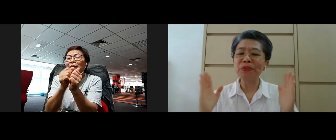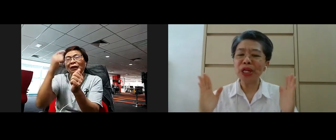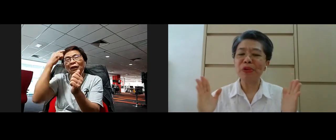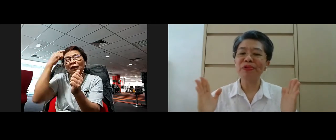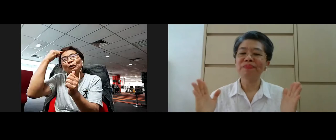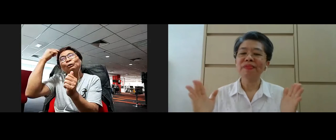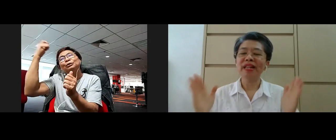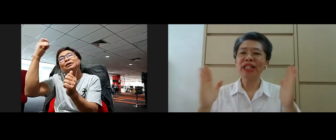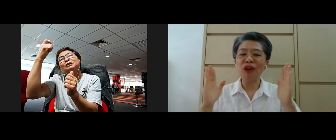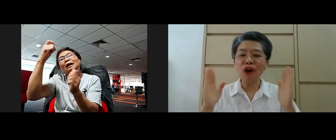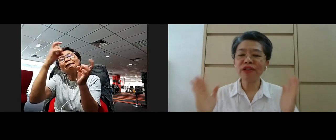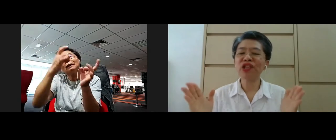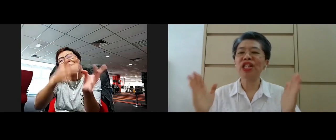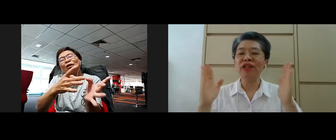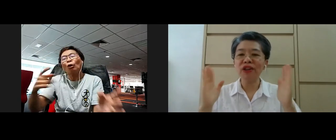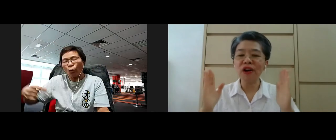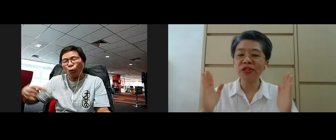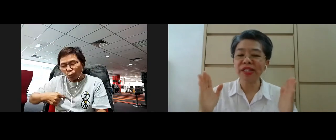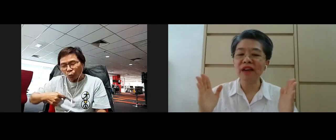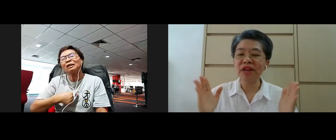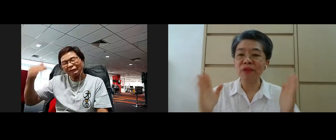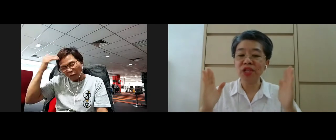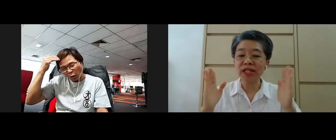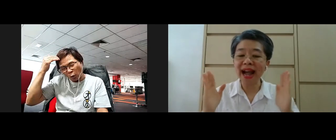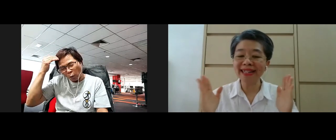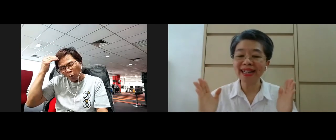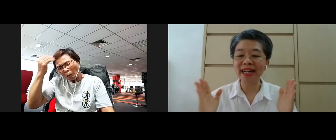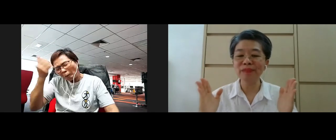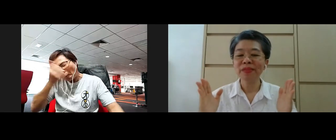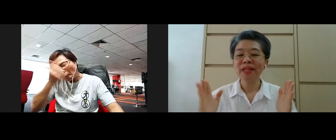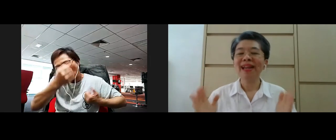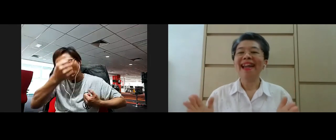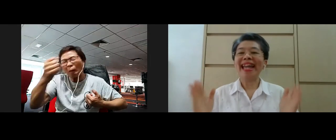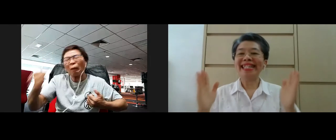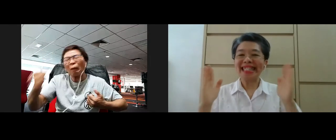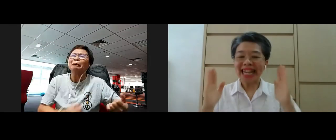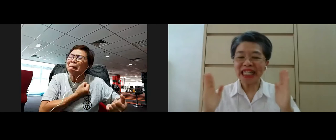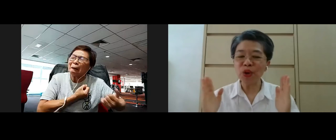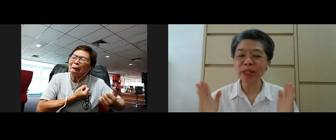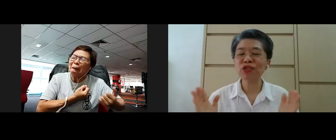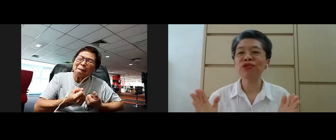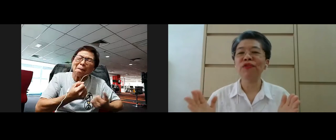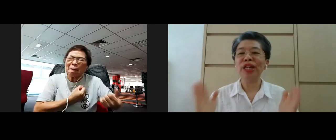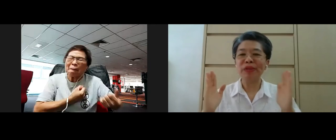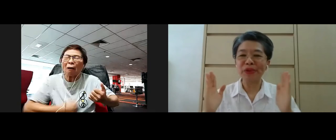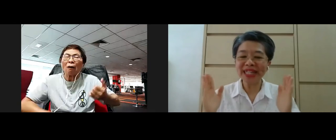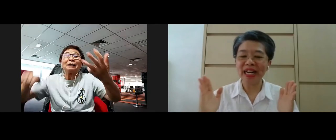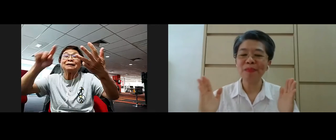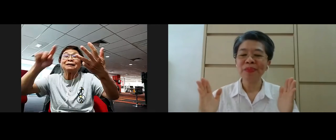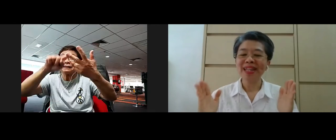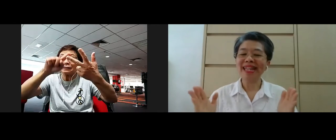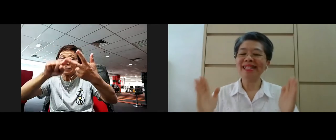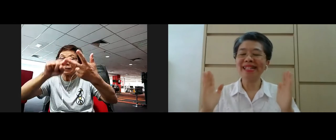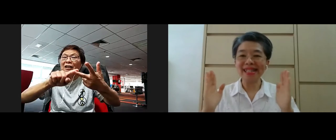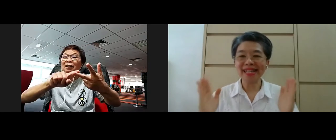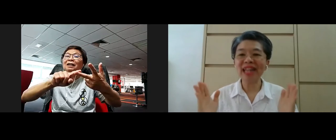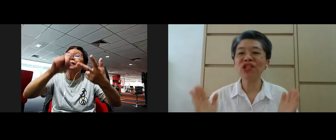we know the origin or the cause of suffering which is tanha and the third noble truth nirodha